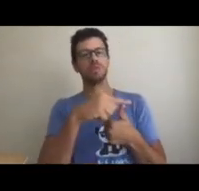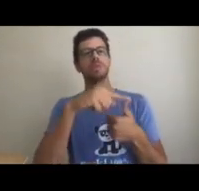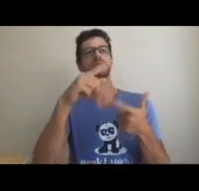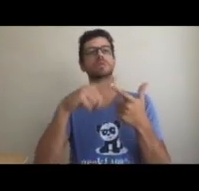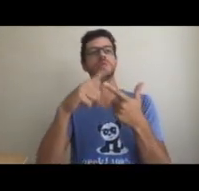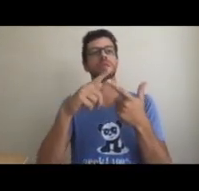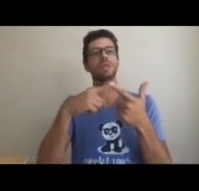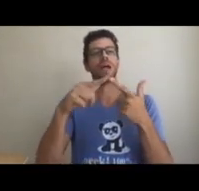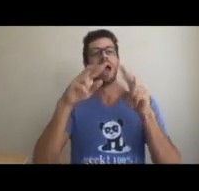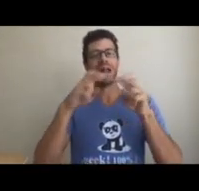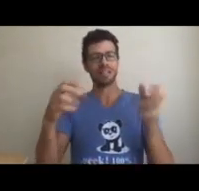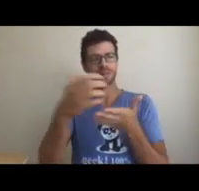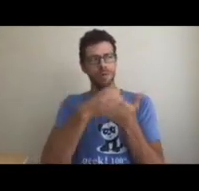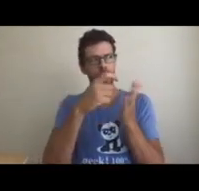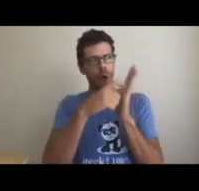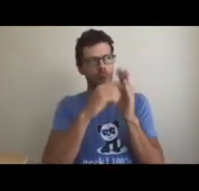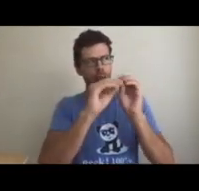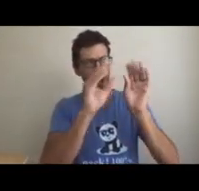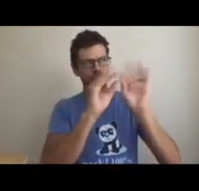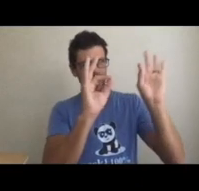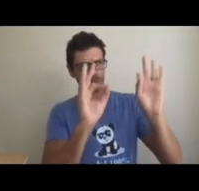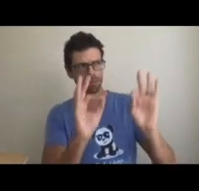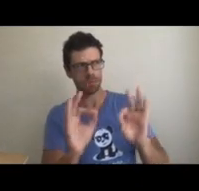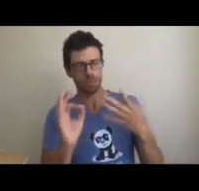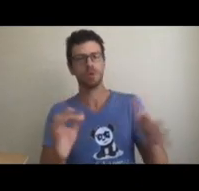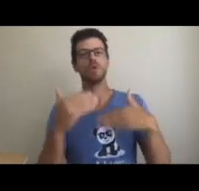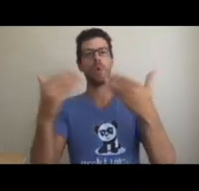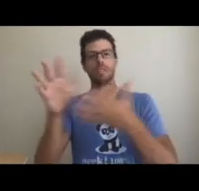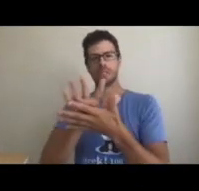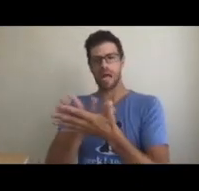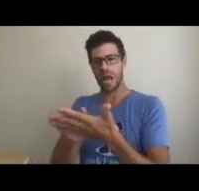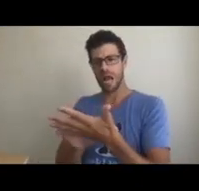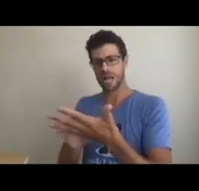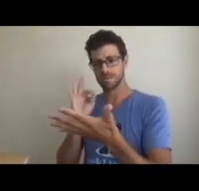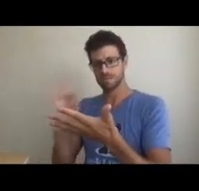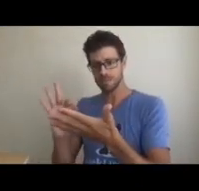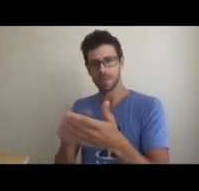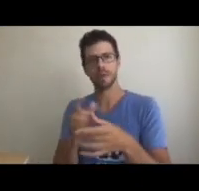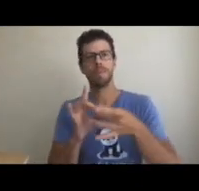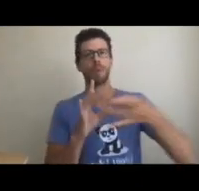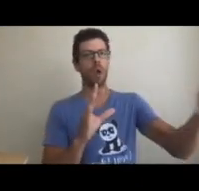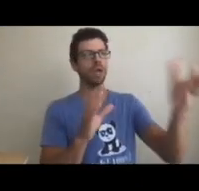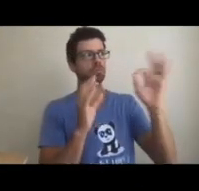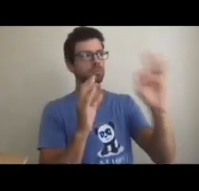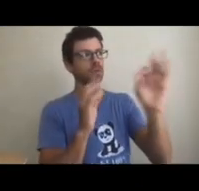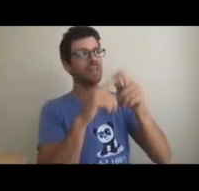STLC process repeatedly instead of just once and move on.